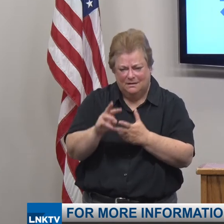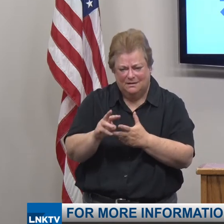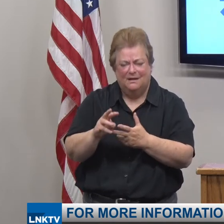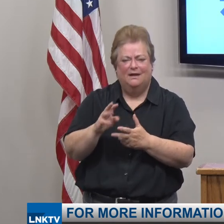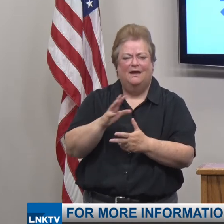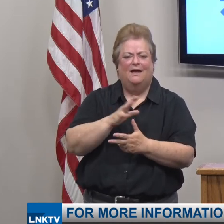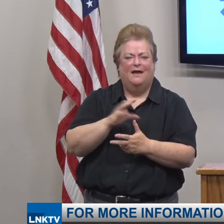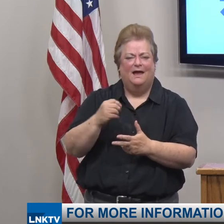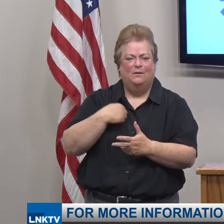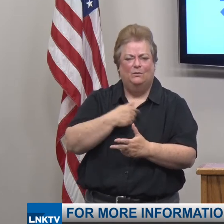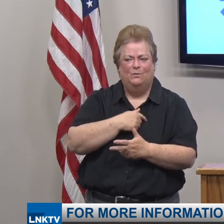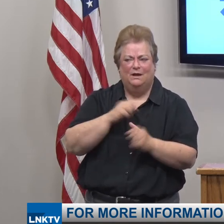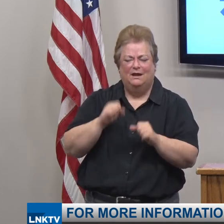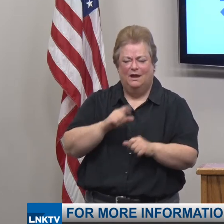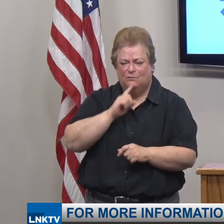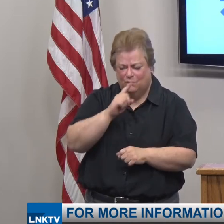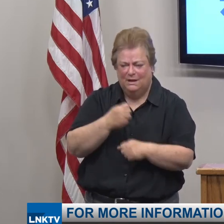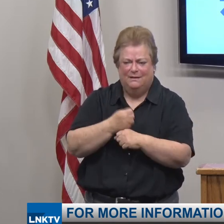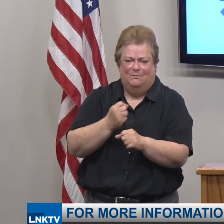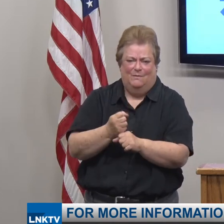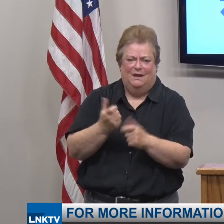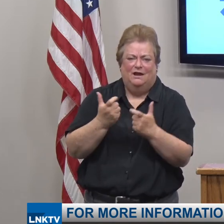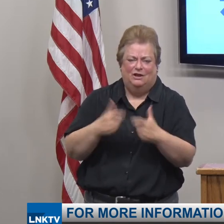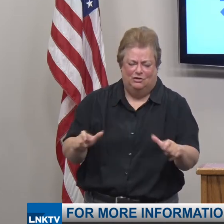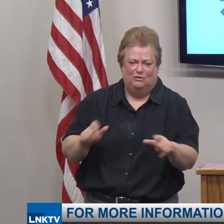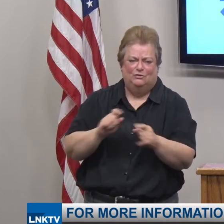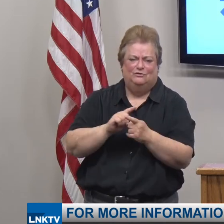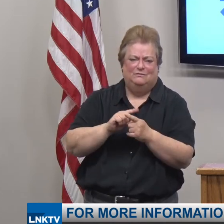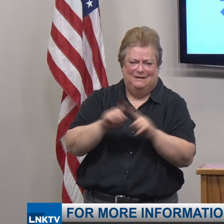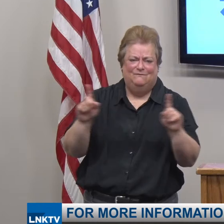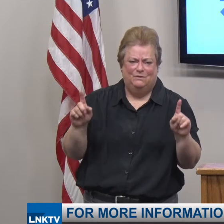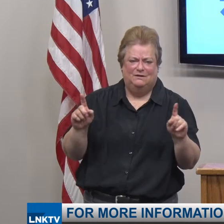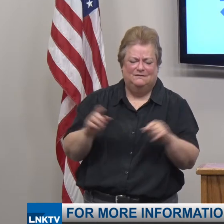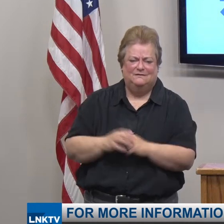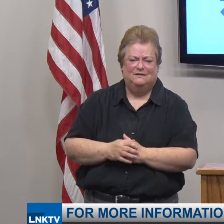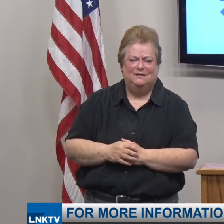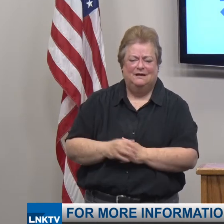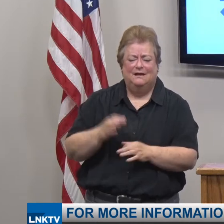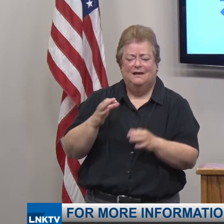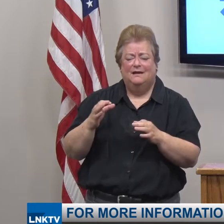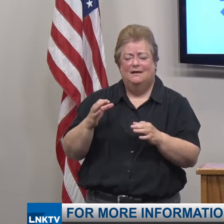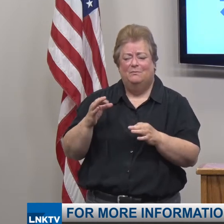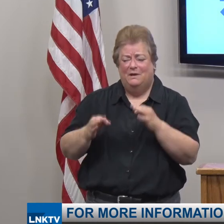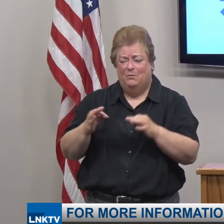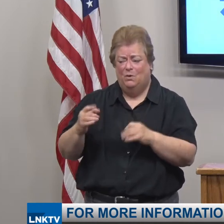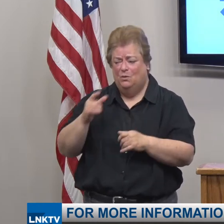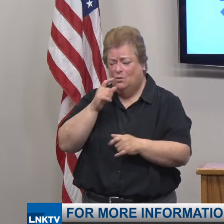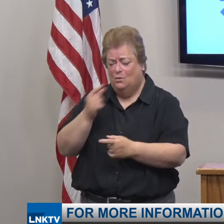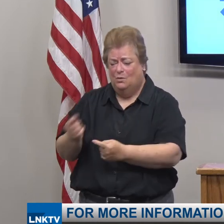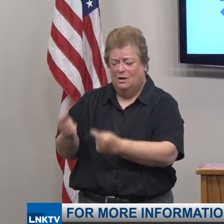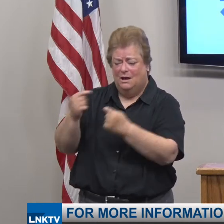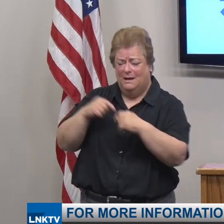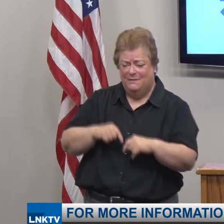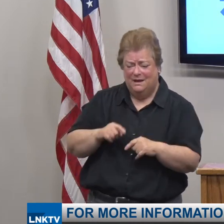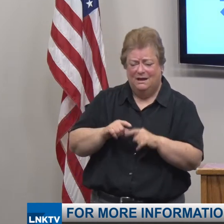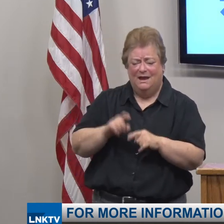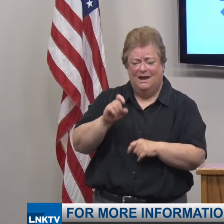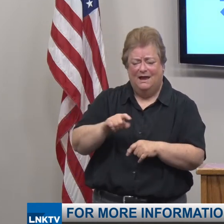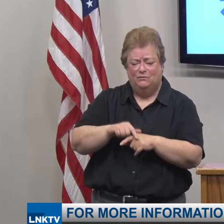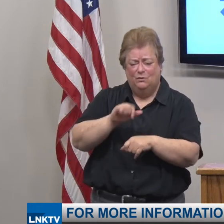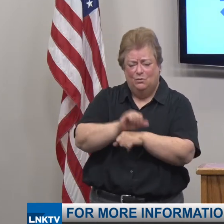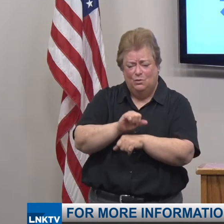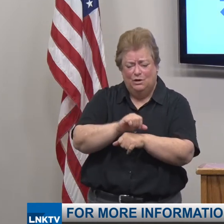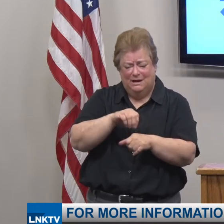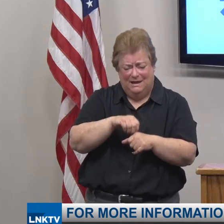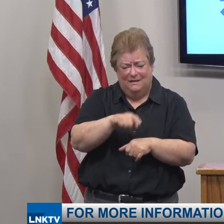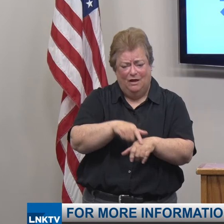distance. And we can really make a huge difference. It's the people coming in that have to work in the care